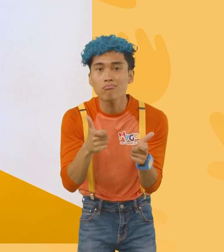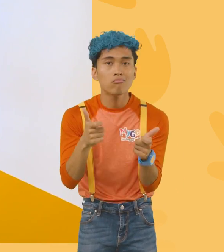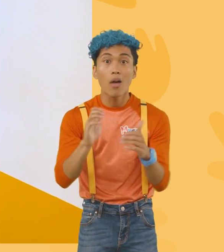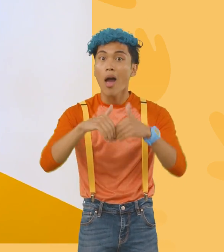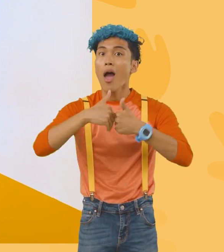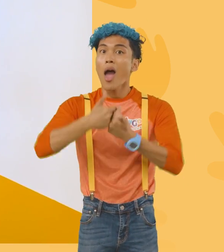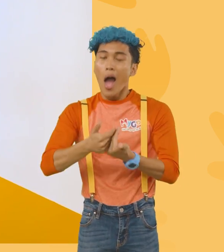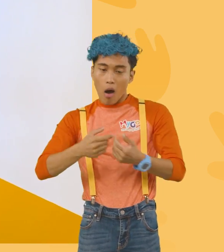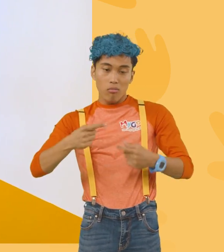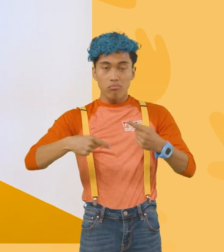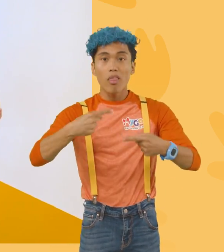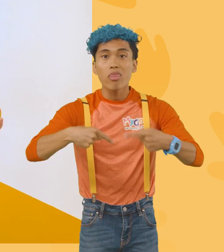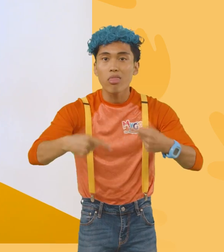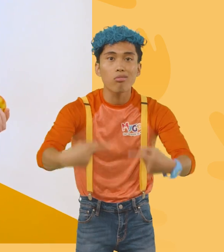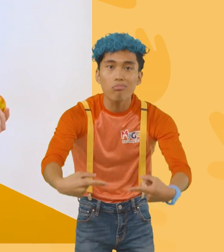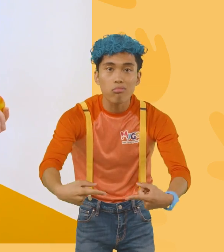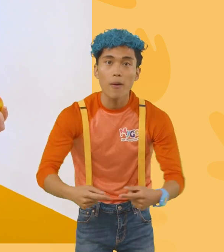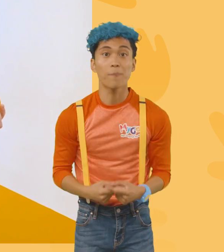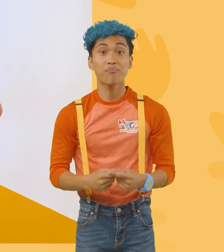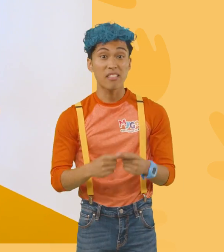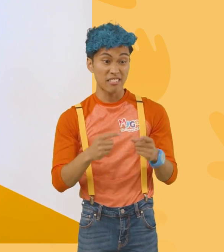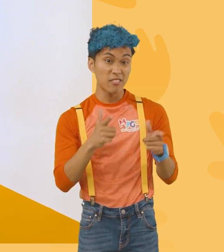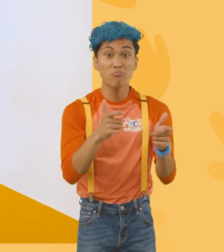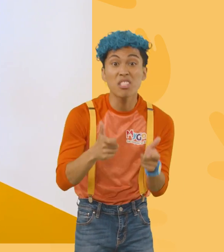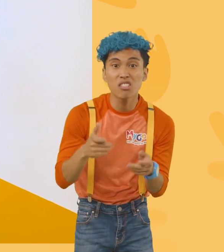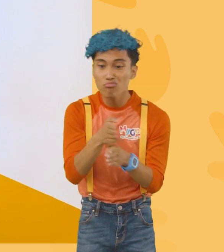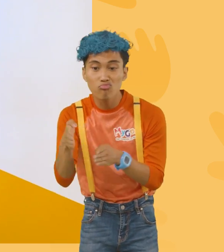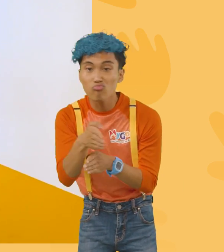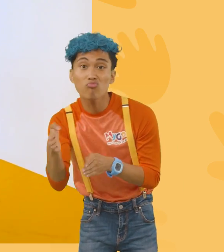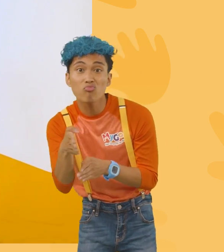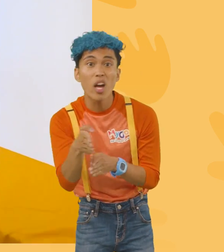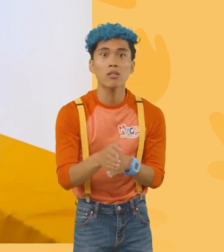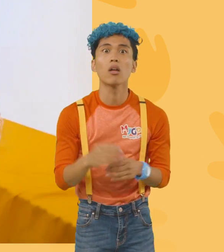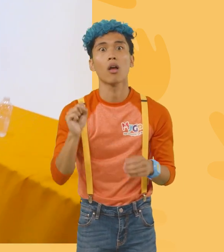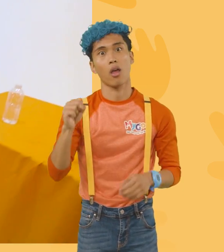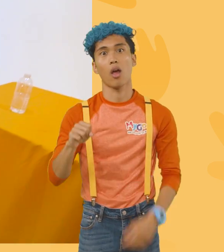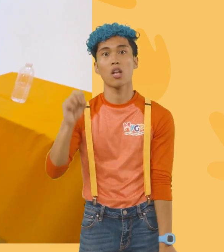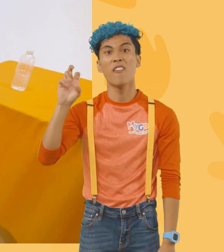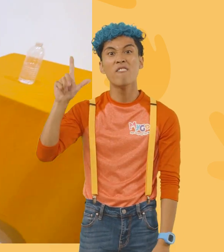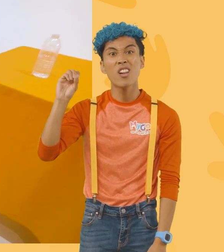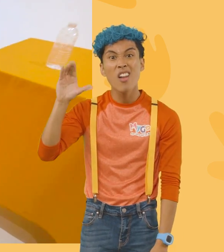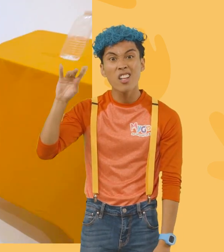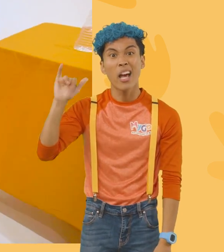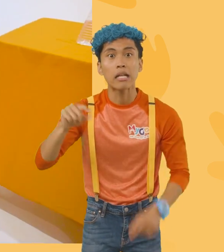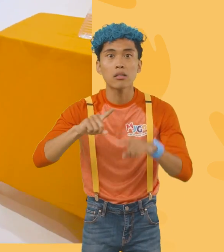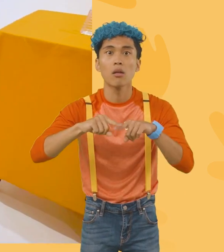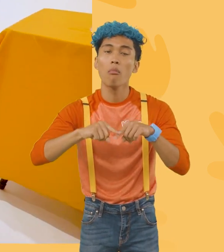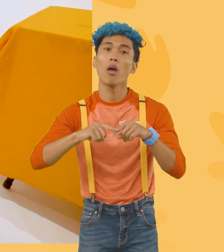they're rolling down. The speed and the direction. Yeah, there's a lot of things that actually determine what the